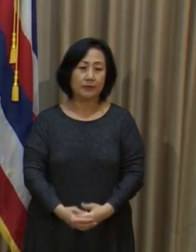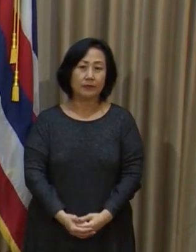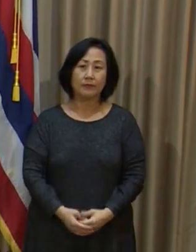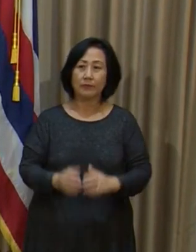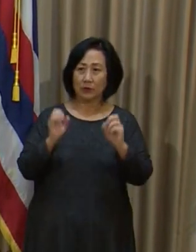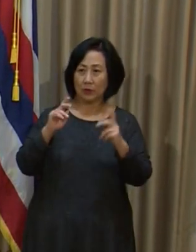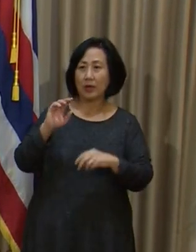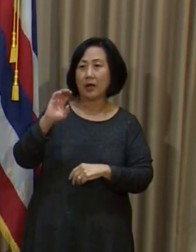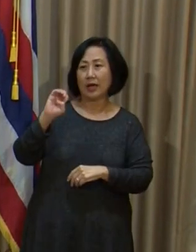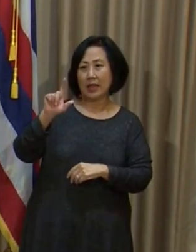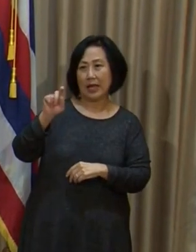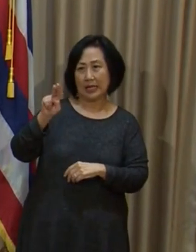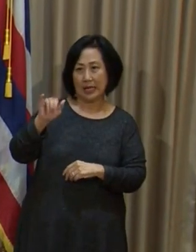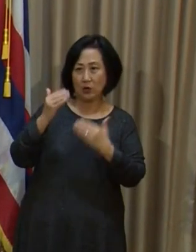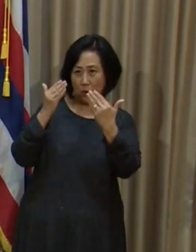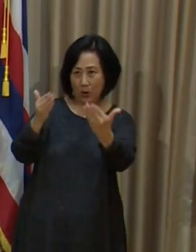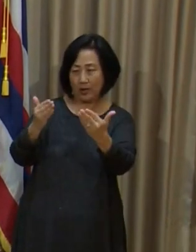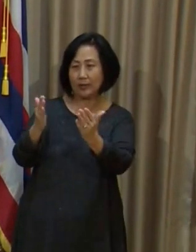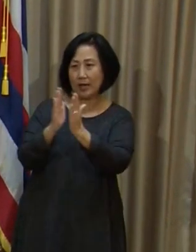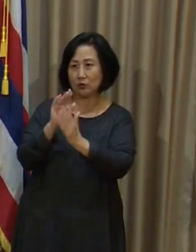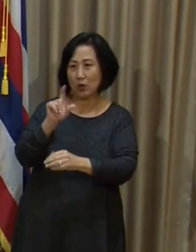Okay, Eleni. Go ahead, Eleni.